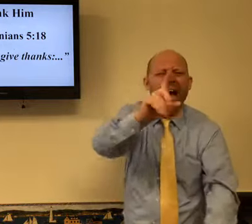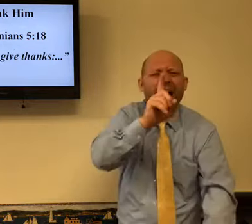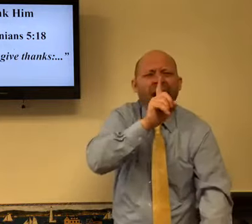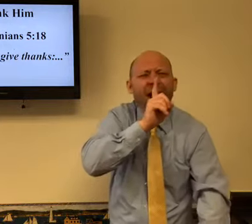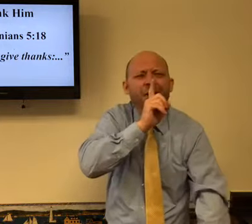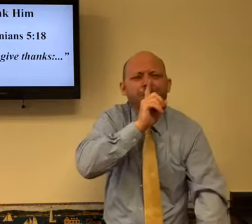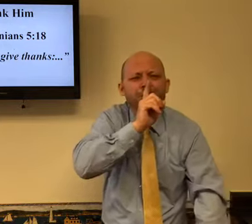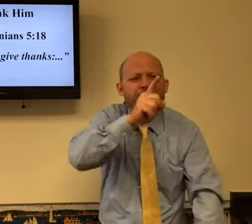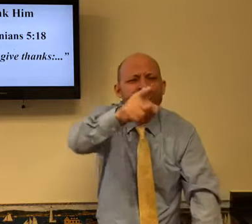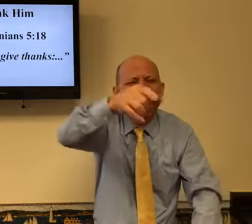him.